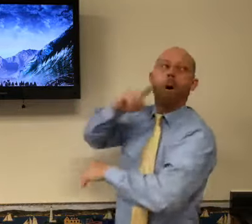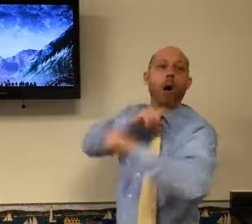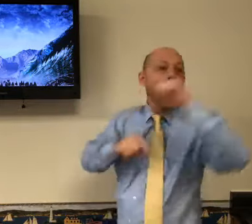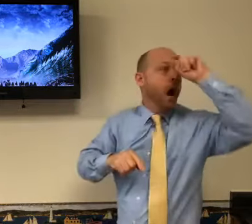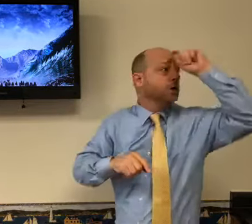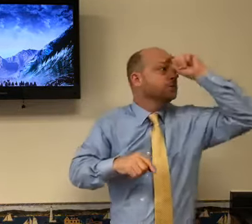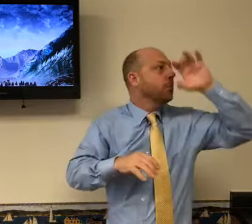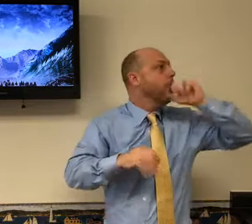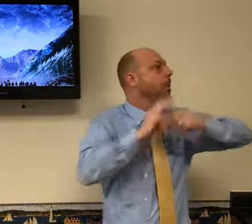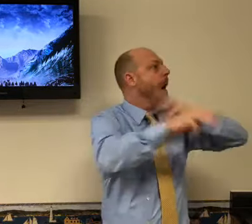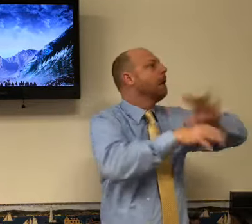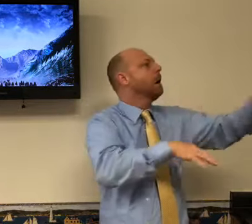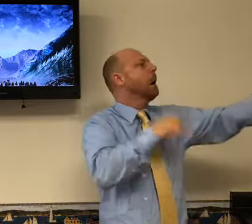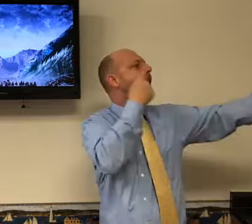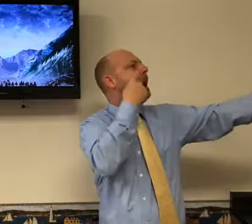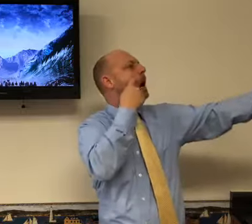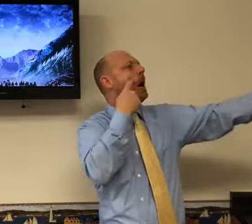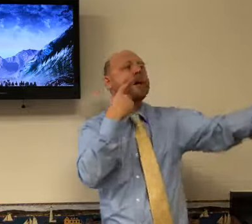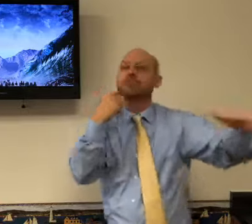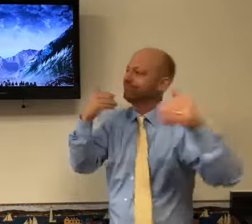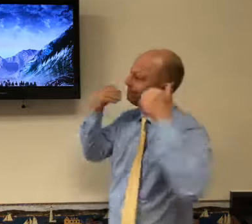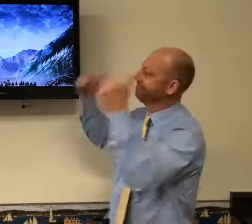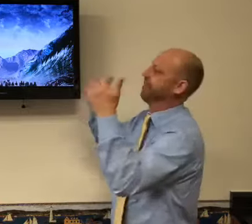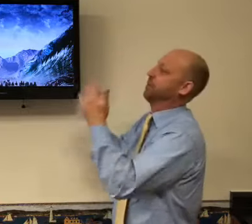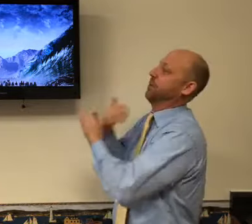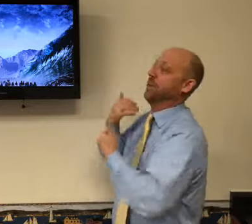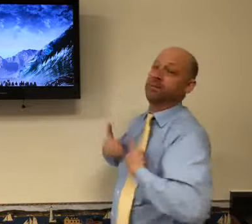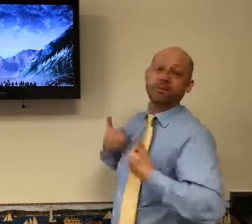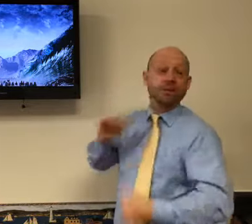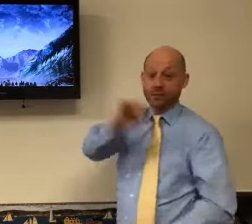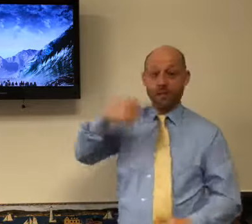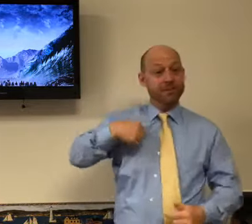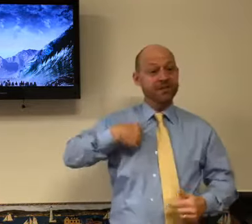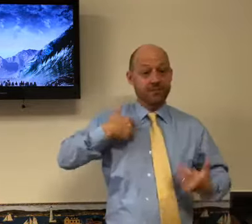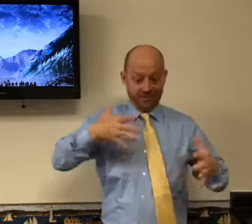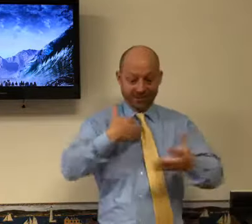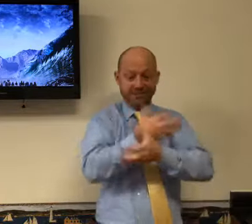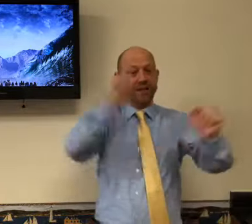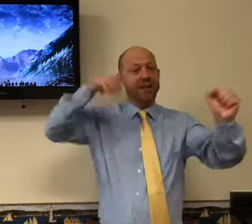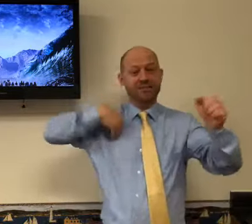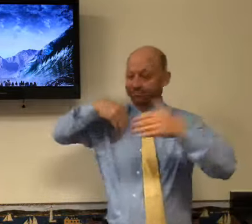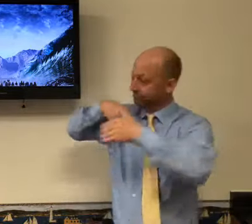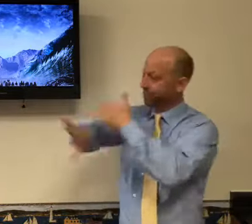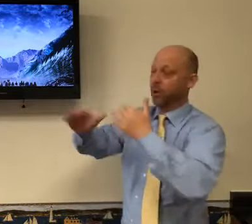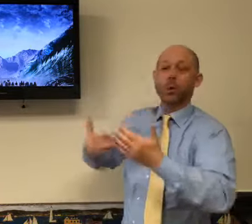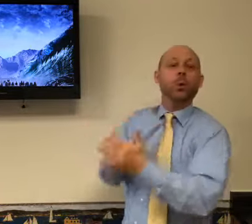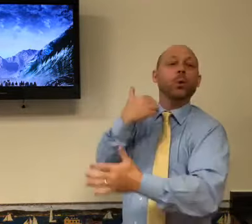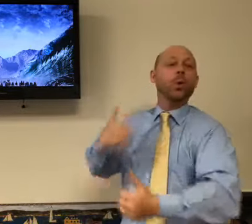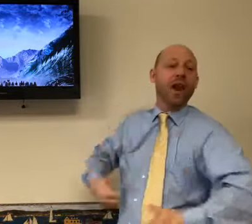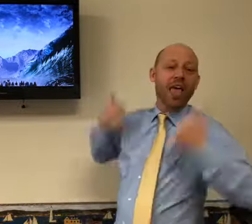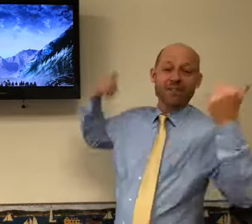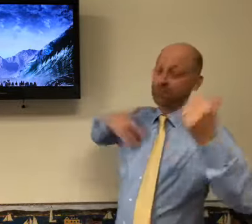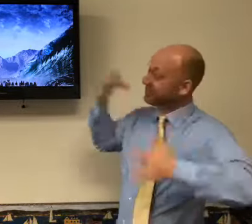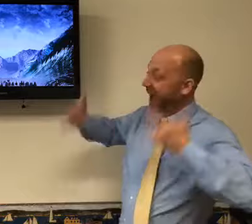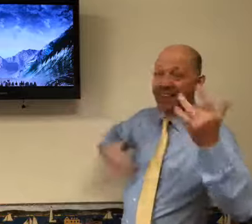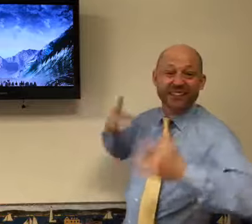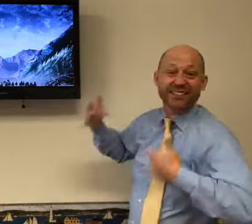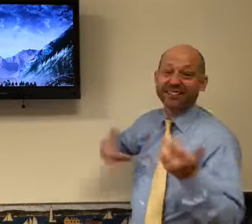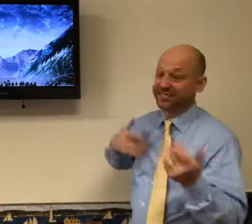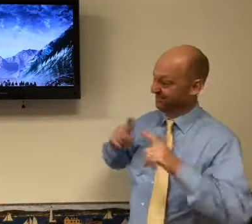life. Egypt, the old, the world, some of them cried because they left, but they're going into a new life. You know, when I got saved, I left my old